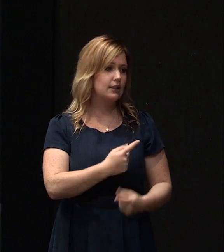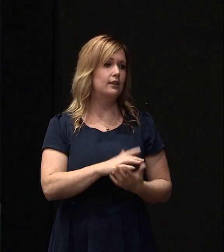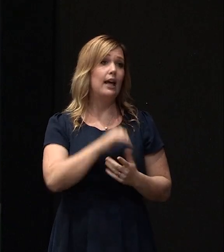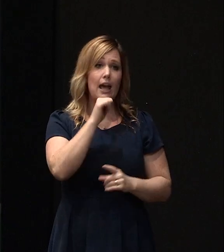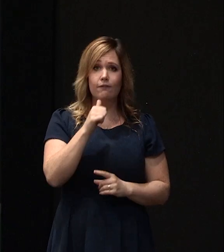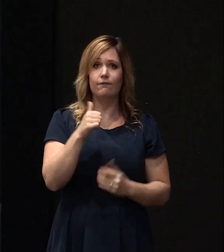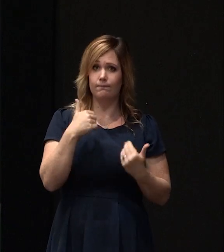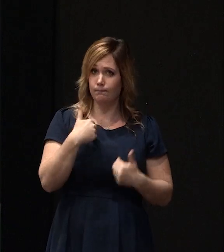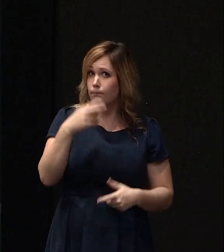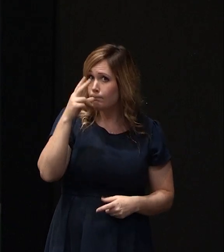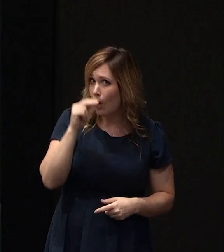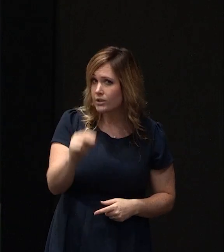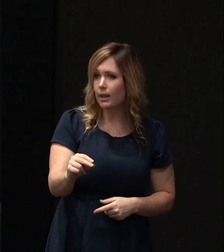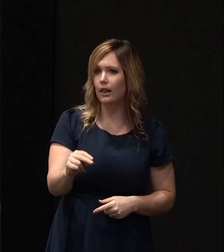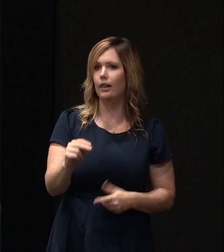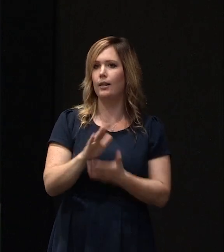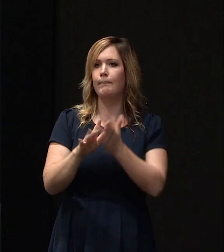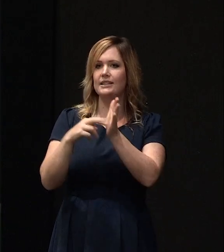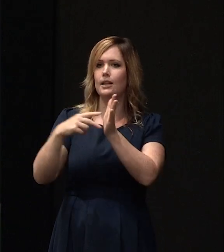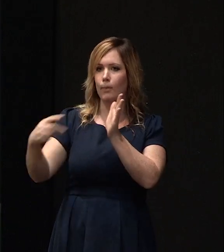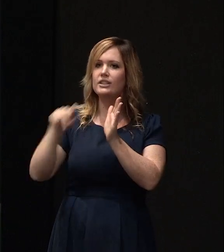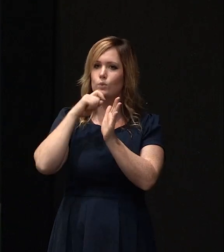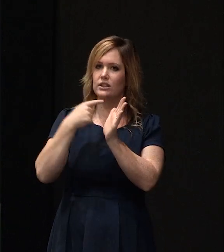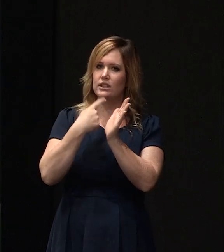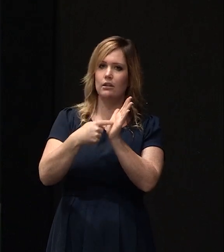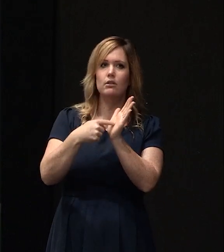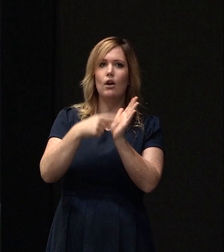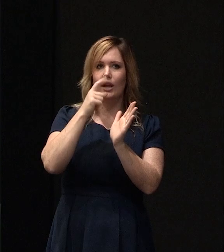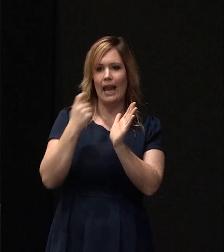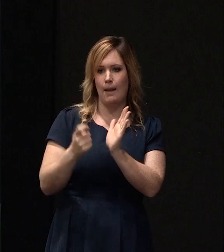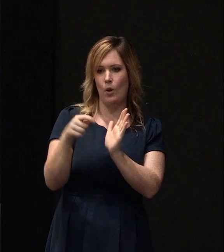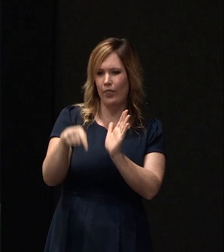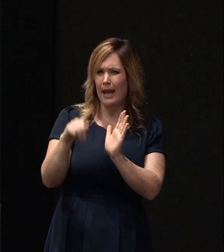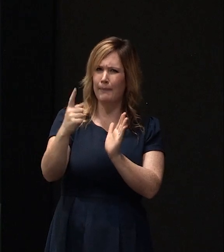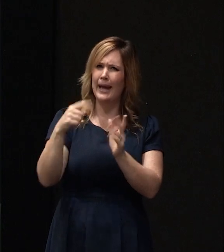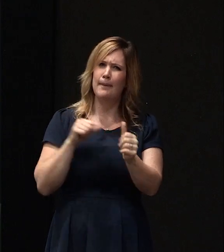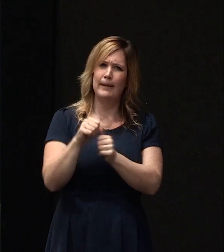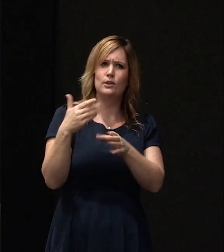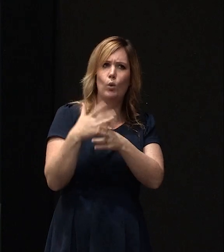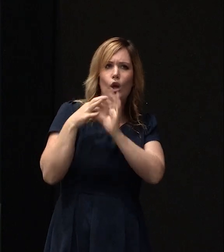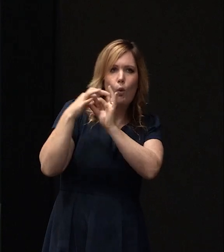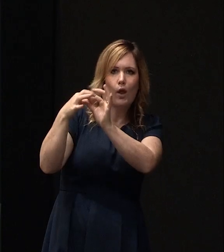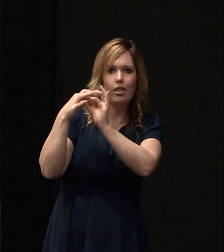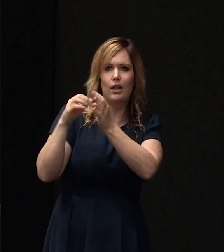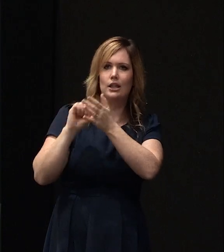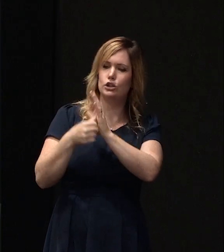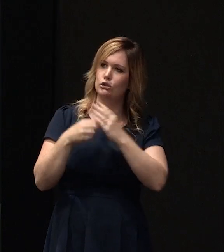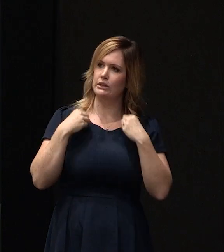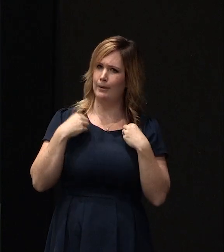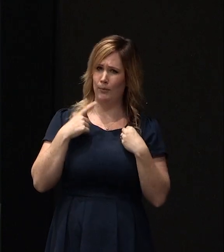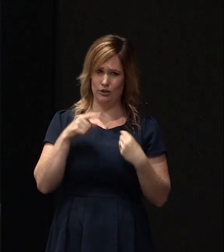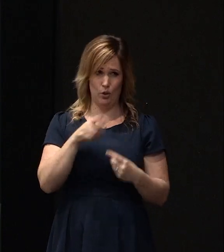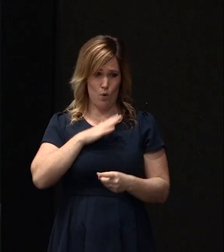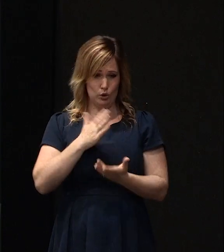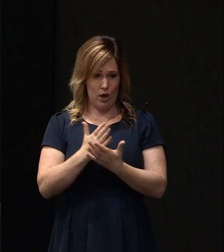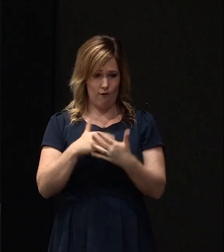possible, then the policy could allow for that. But my advice would be to work with your insurer. Because really, do you want